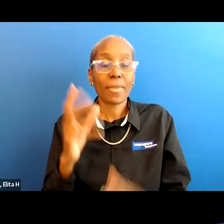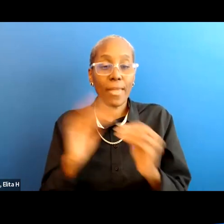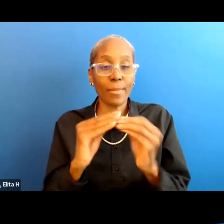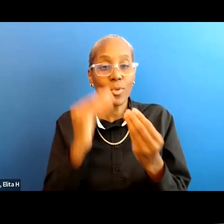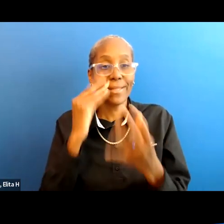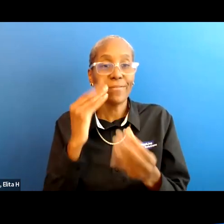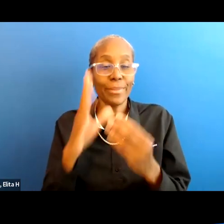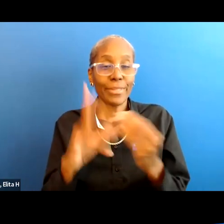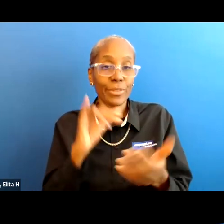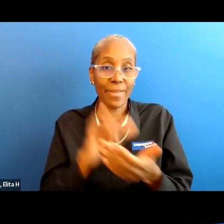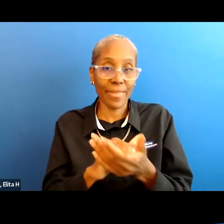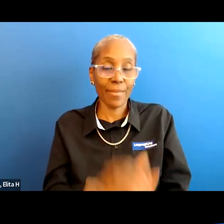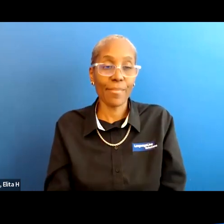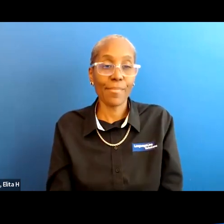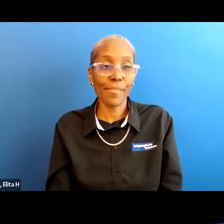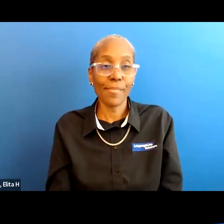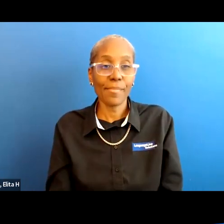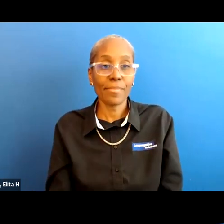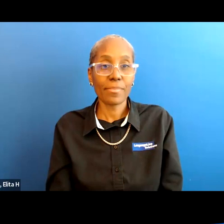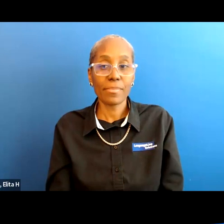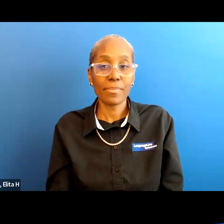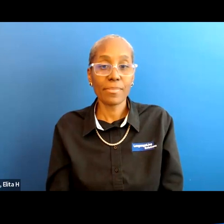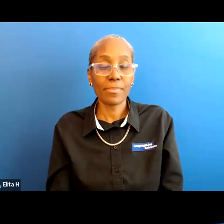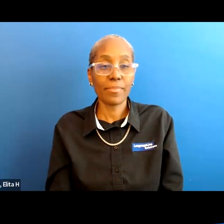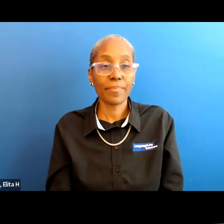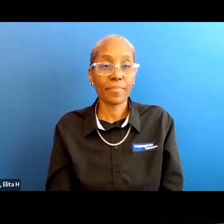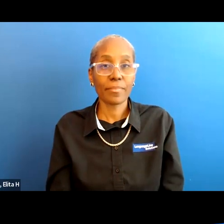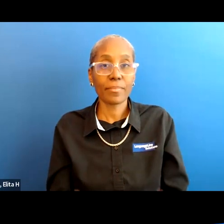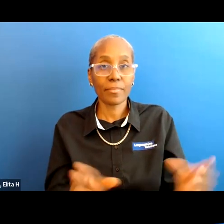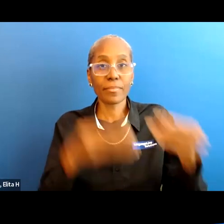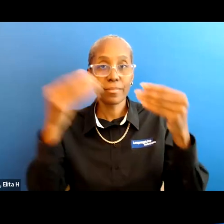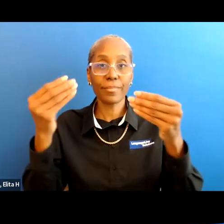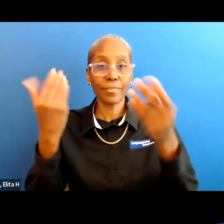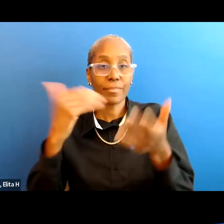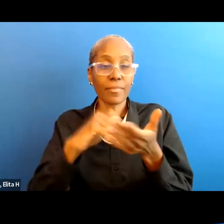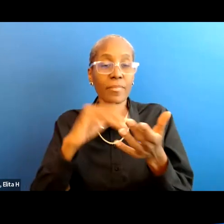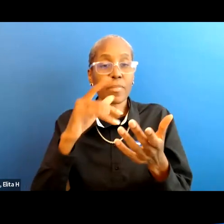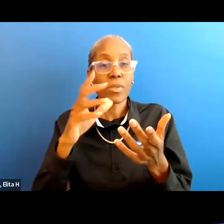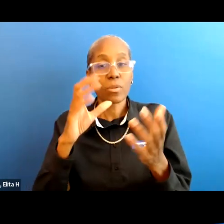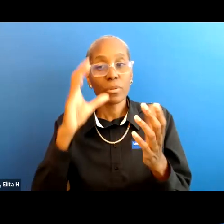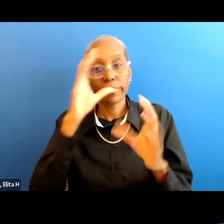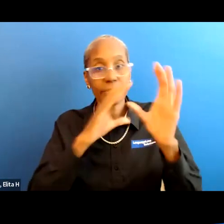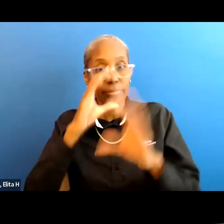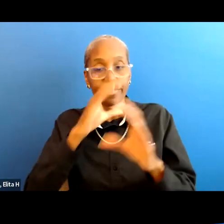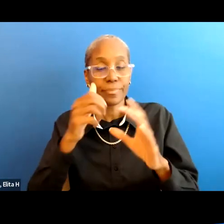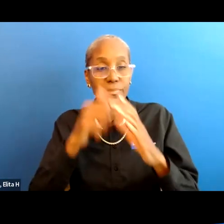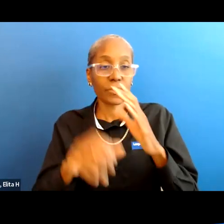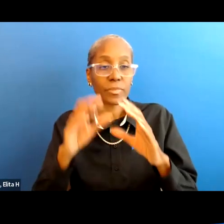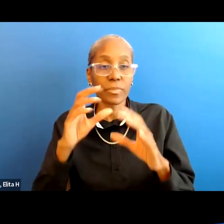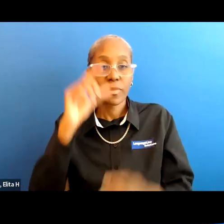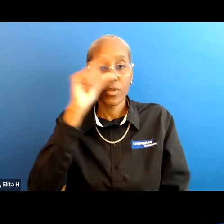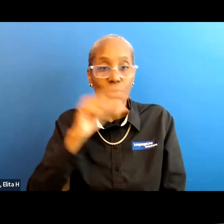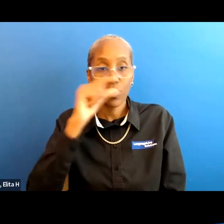information but um i'm gonna hold up this card again if you want to search under if you want to google